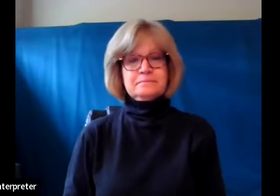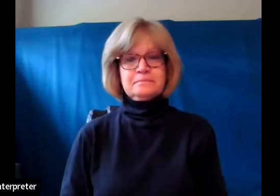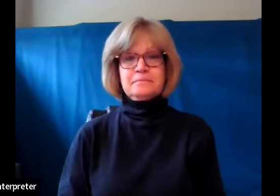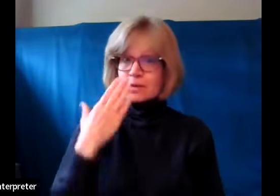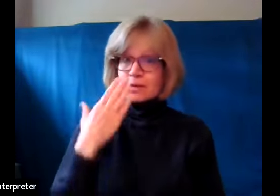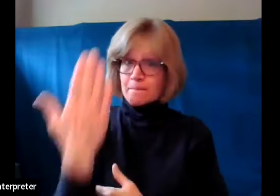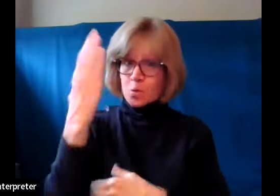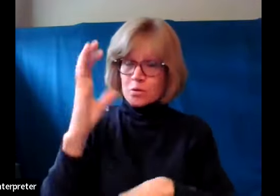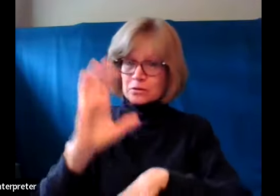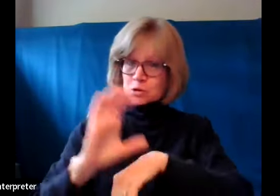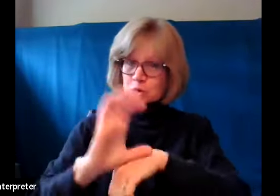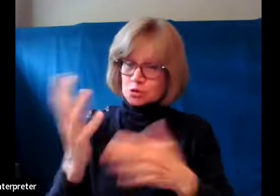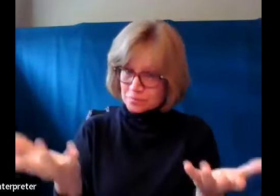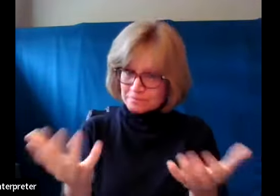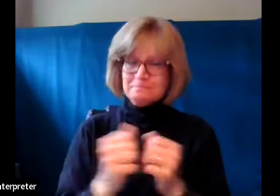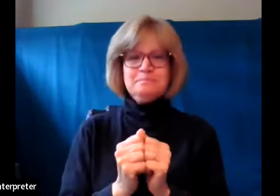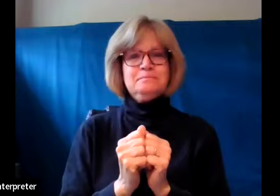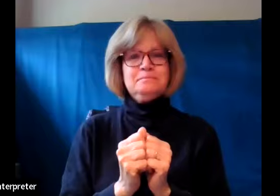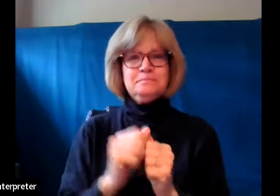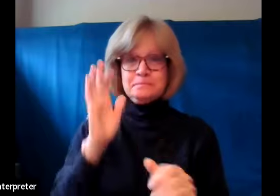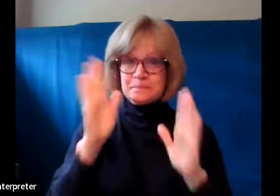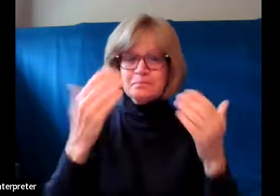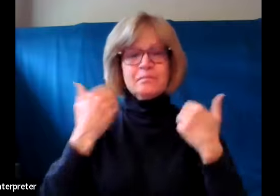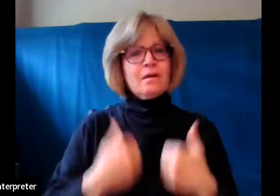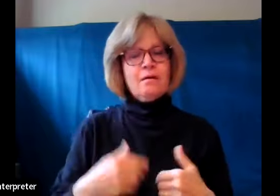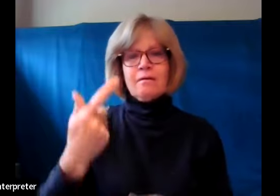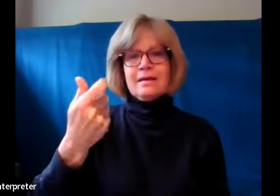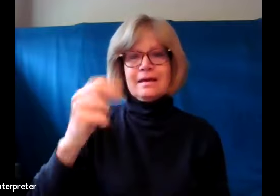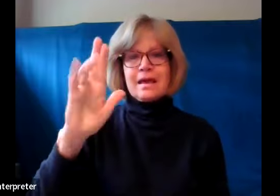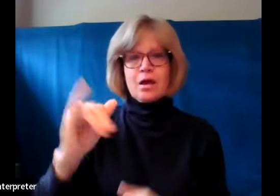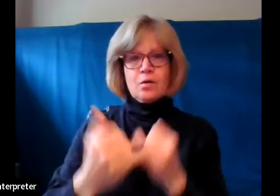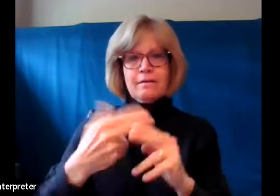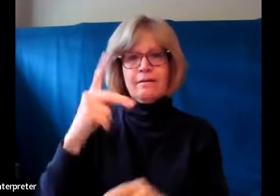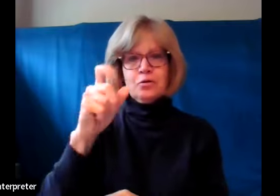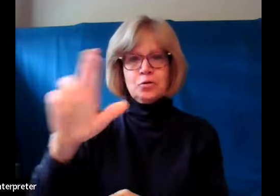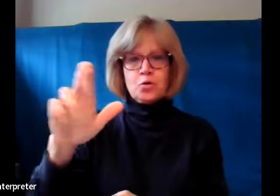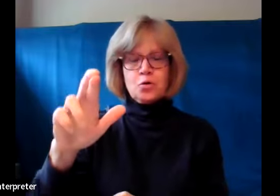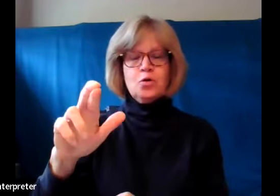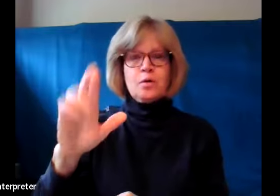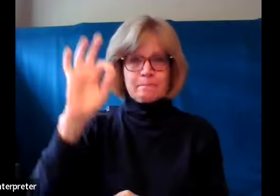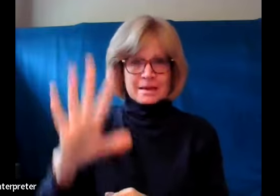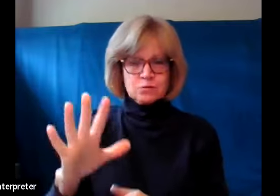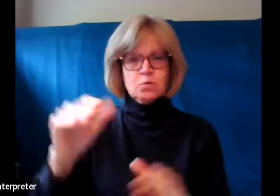Good morning, Church. I'm Gary Neur, Groves Pastor, and welcome to worship.